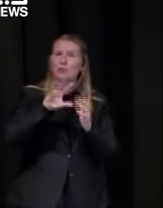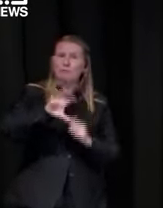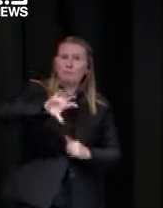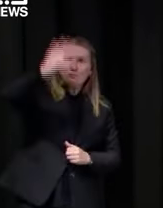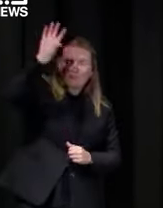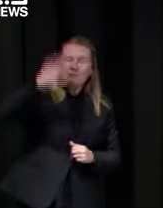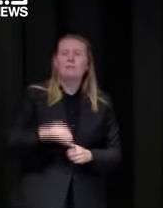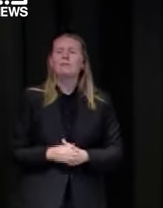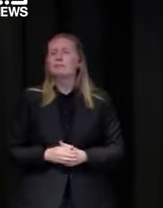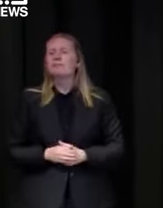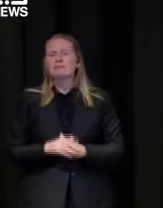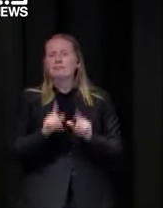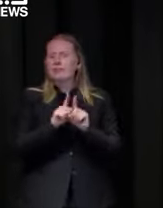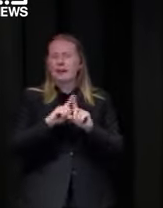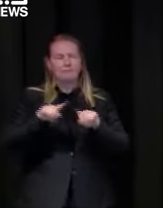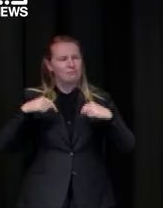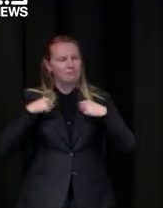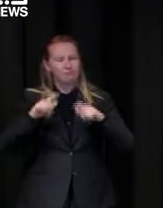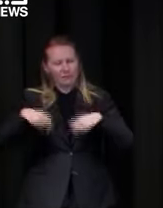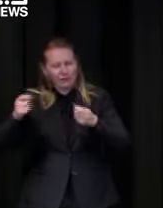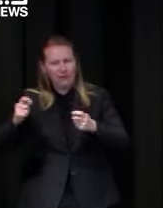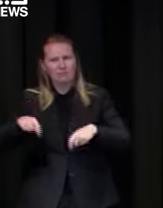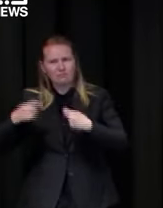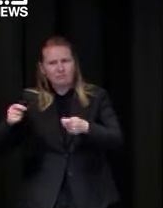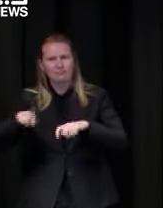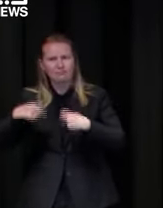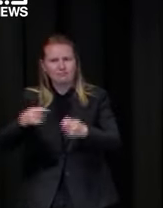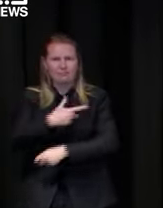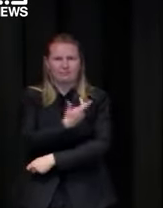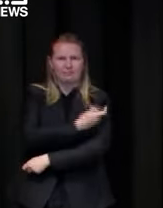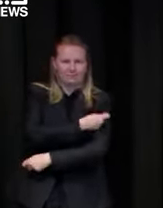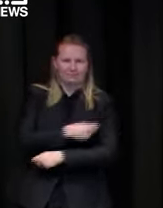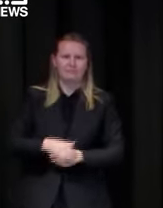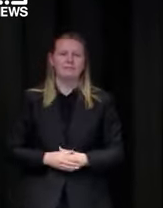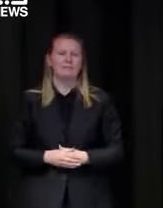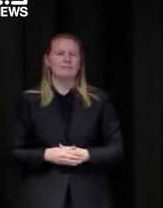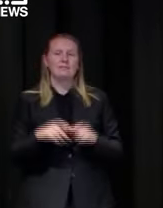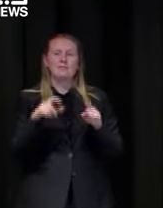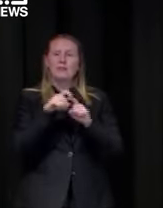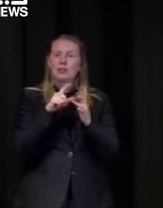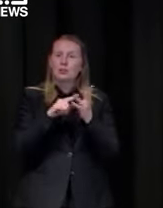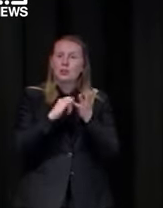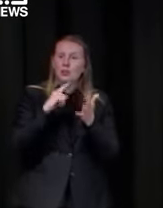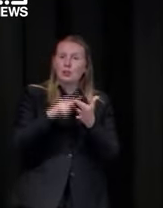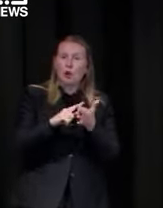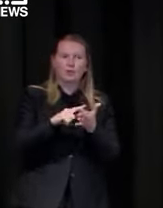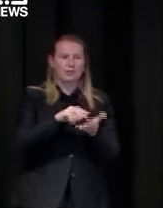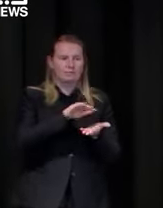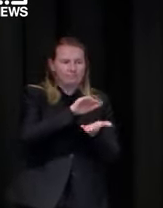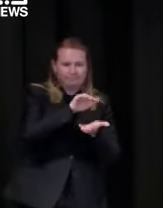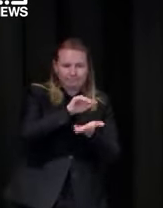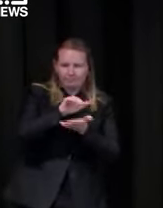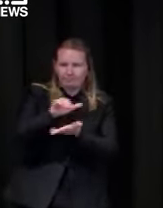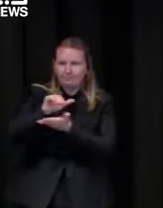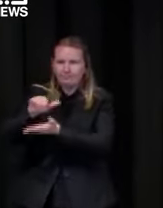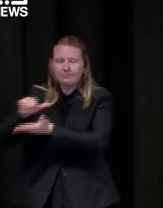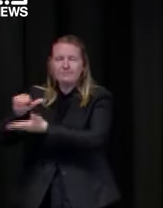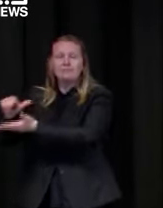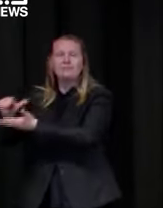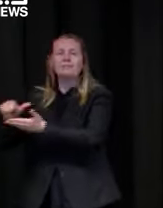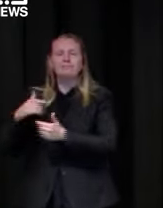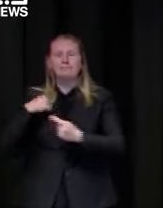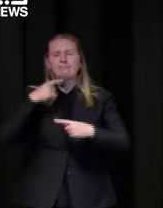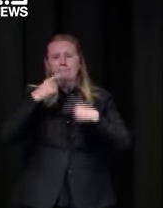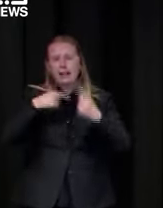we'll continue to do that over the over the days ahead in terms of dose allocations again i went through all those numbers yesterday uh some length i think some of them were in the age this